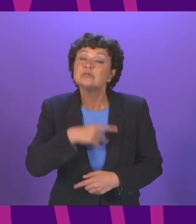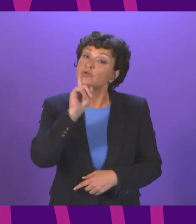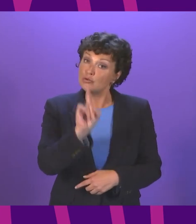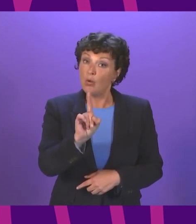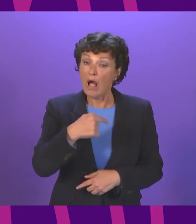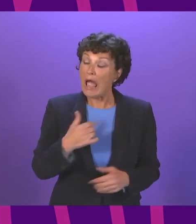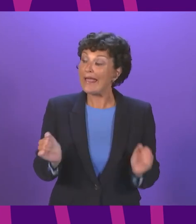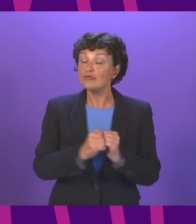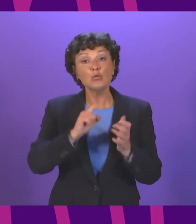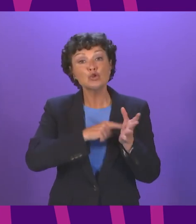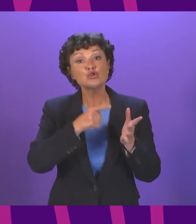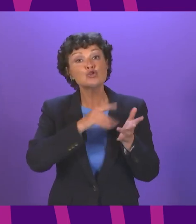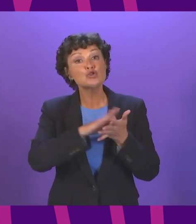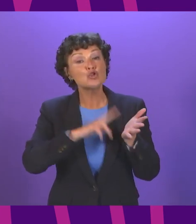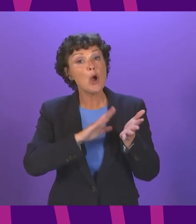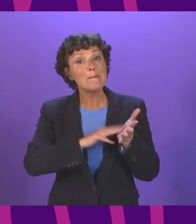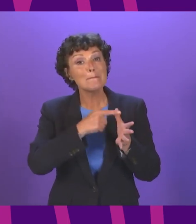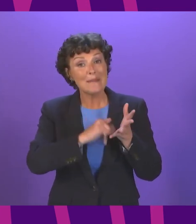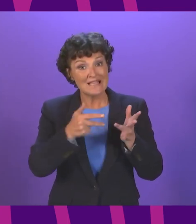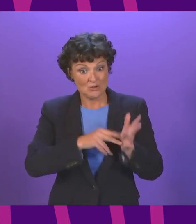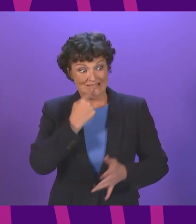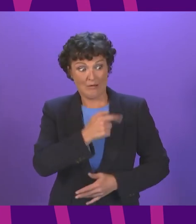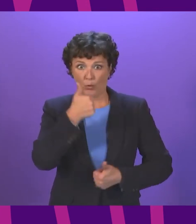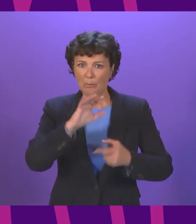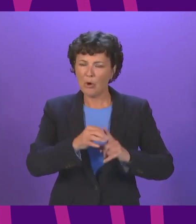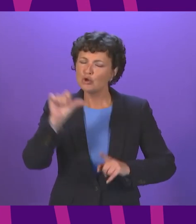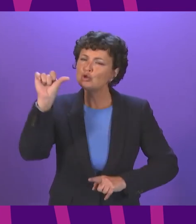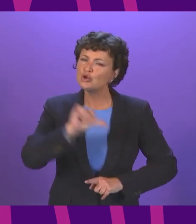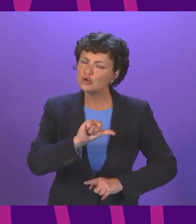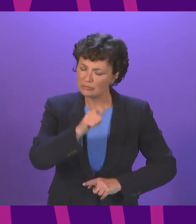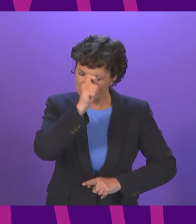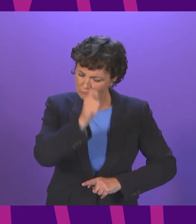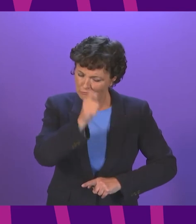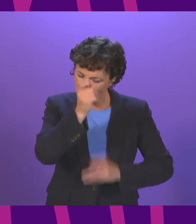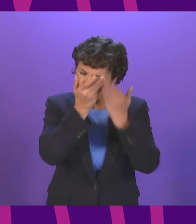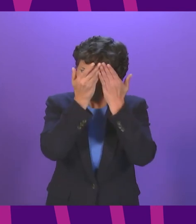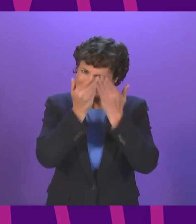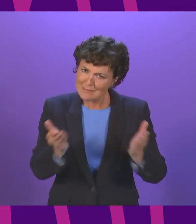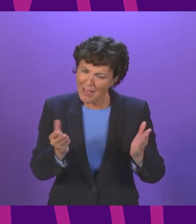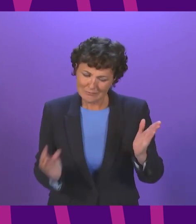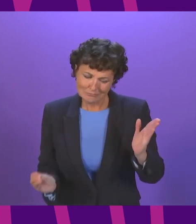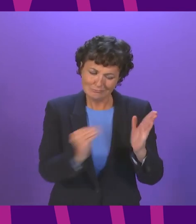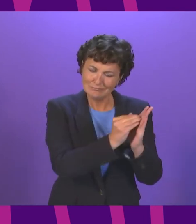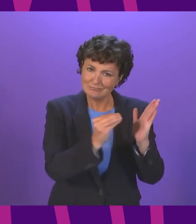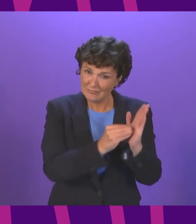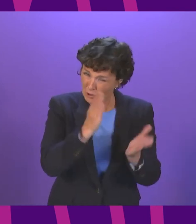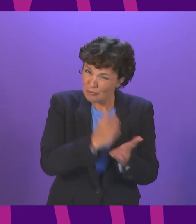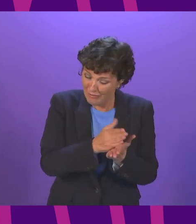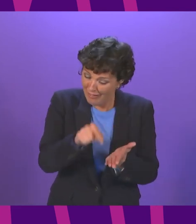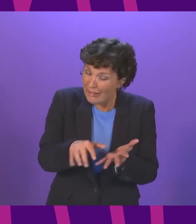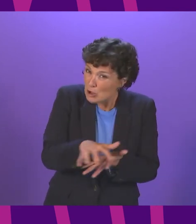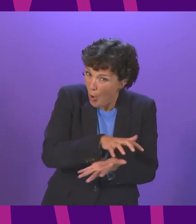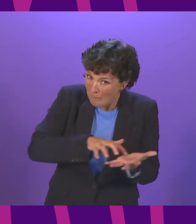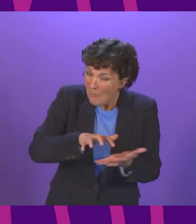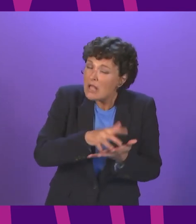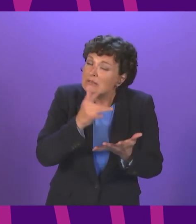entirely with John Mason who made a very good point that respect must lie at the heart of our deliberations of these complex and rather divisive